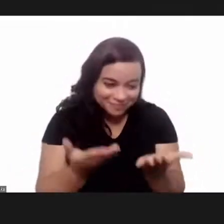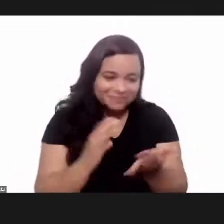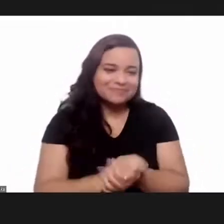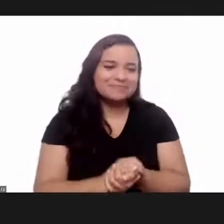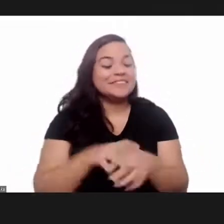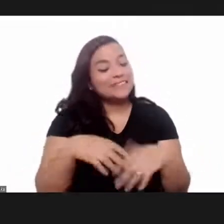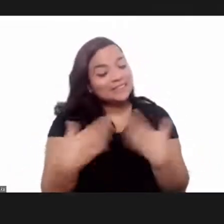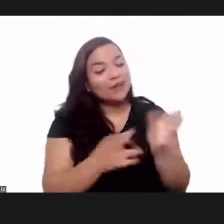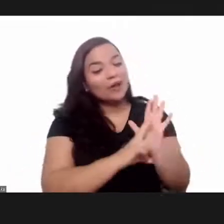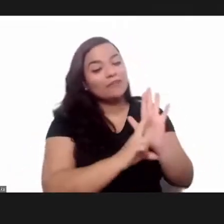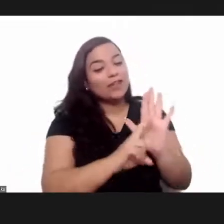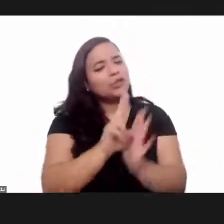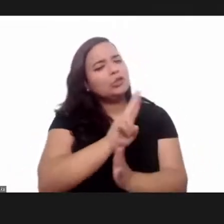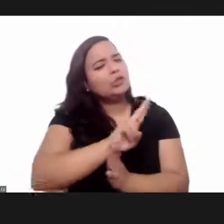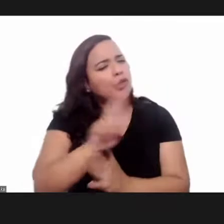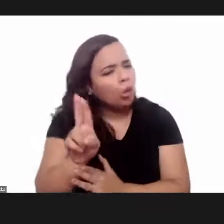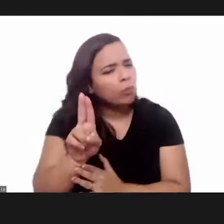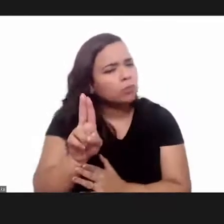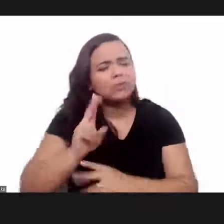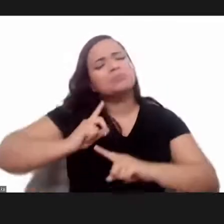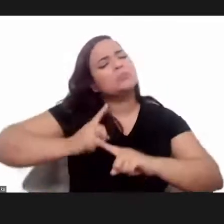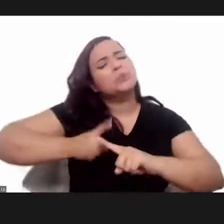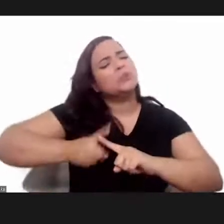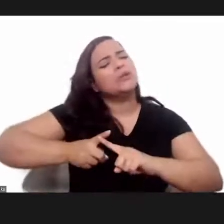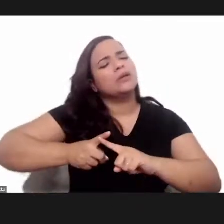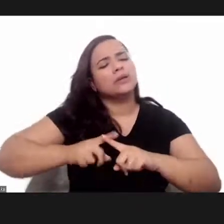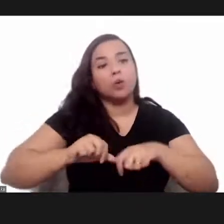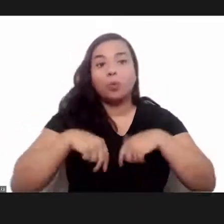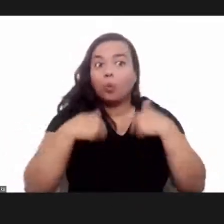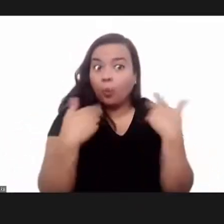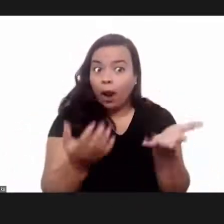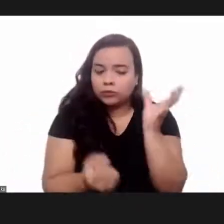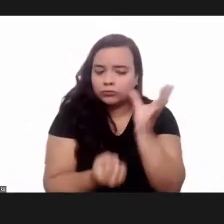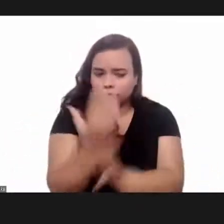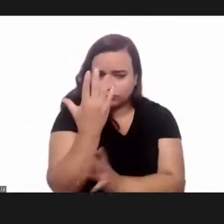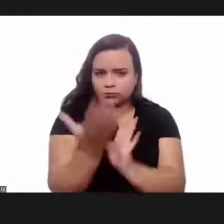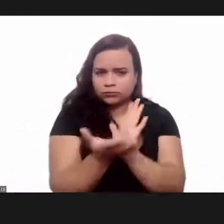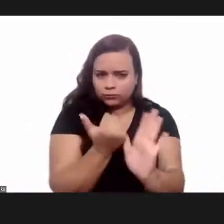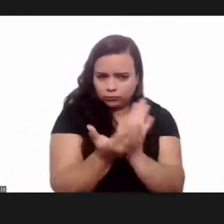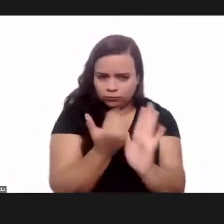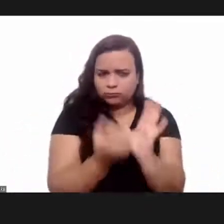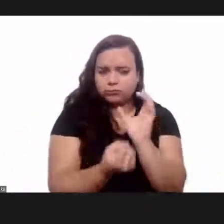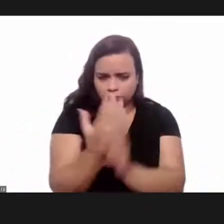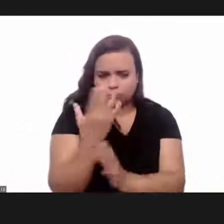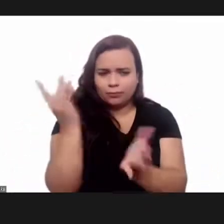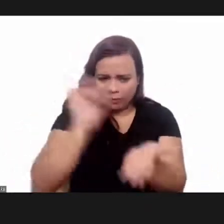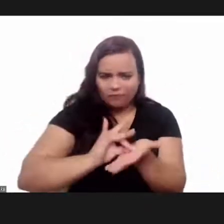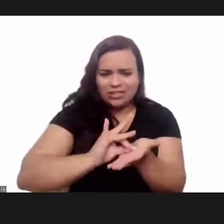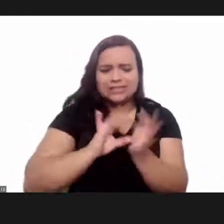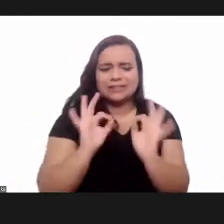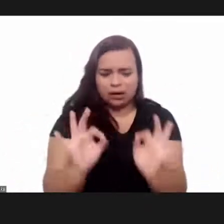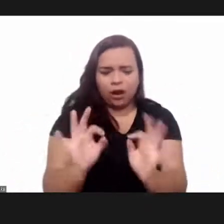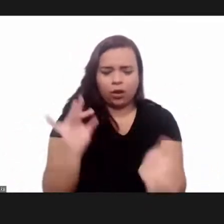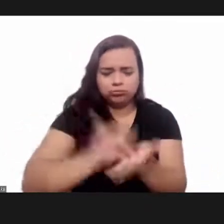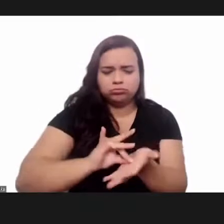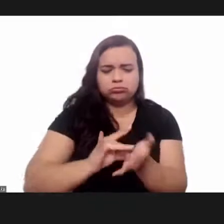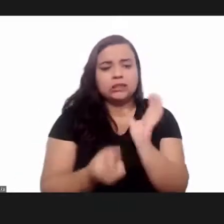or memoirs i'm referring to the name memorias because when the journal is created officially created